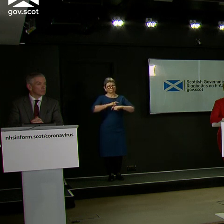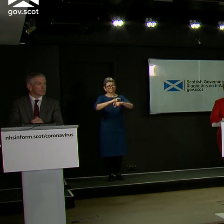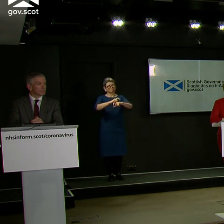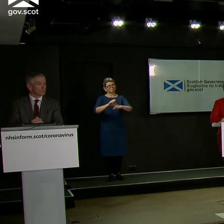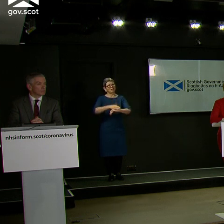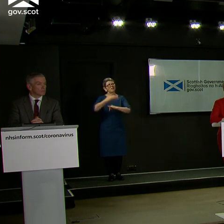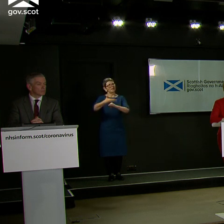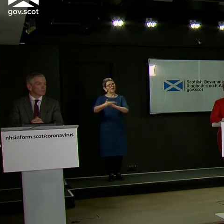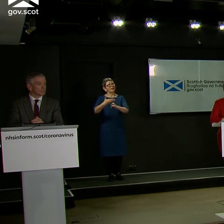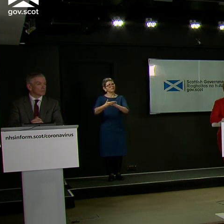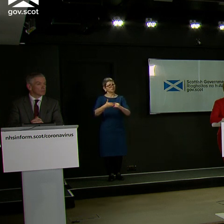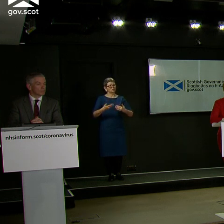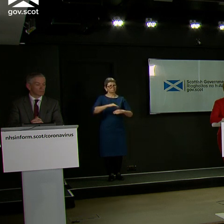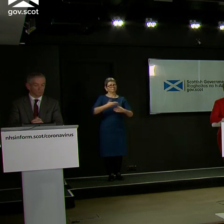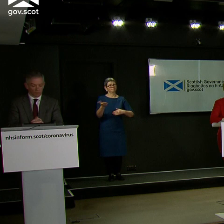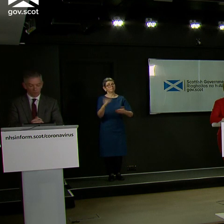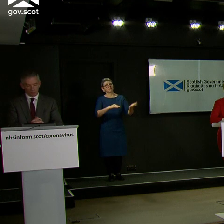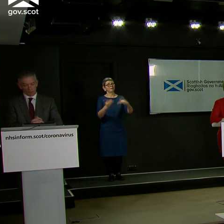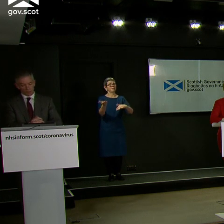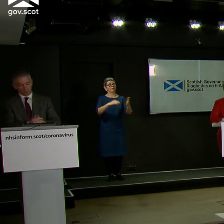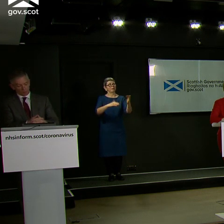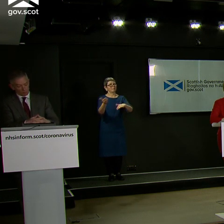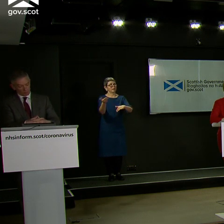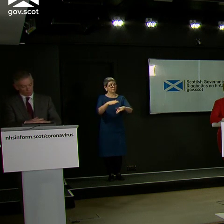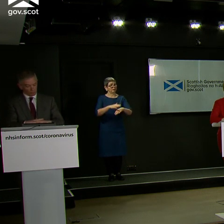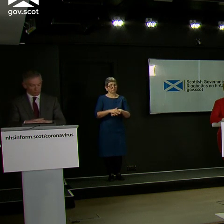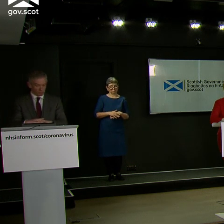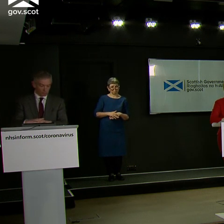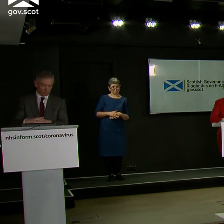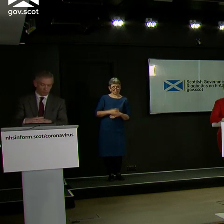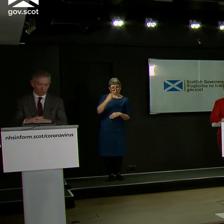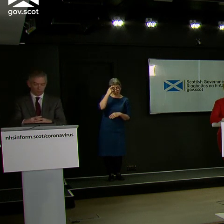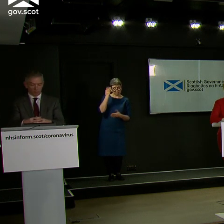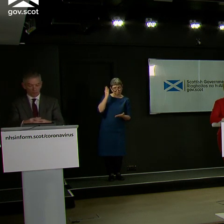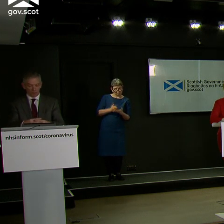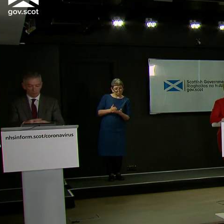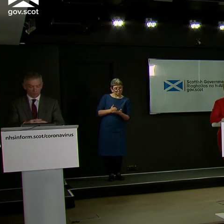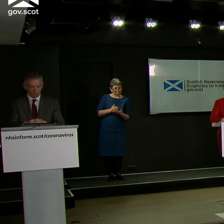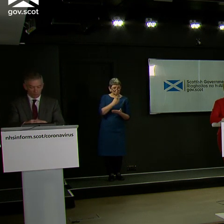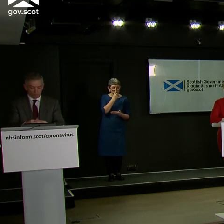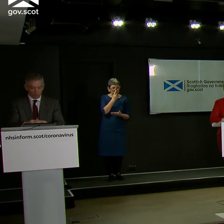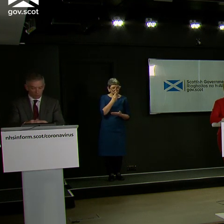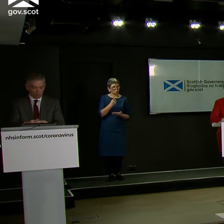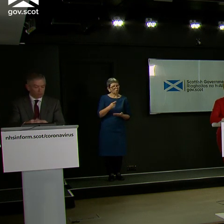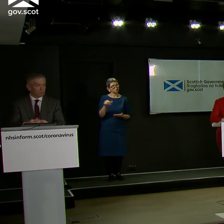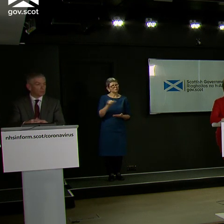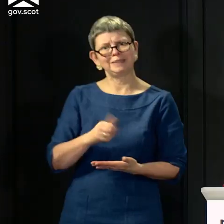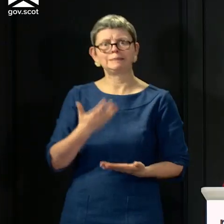realistic and whether the public should be prepared for potentially tough economic times that lie ahead?